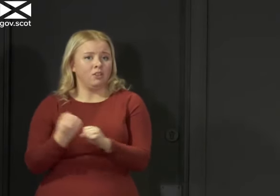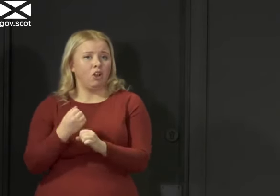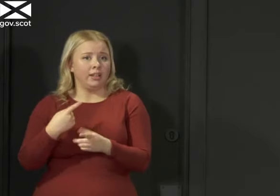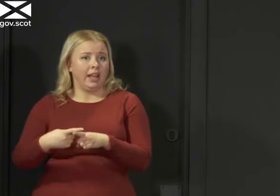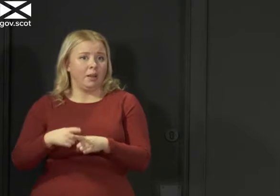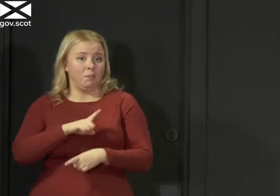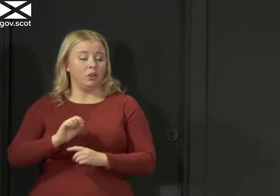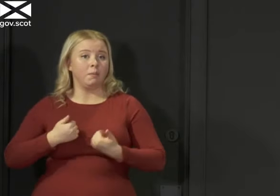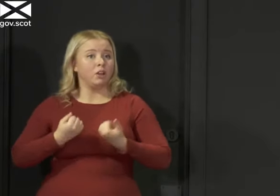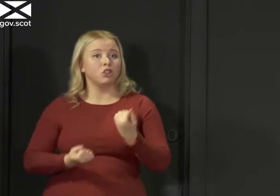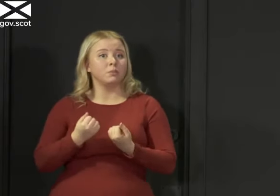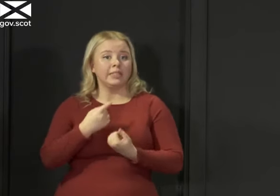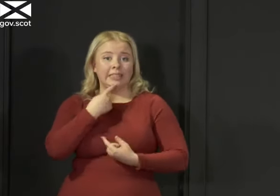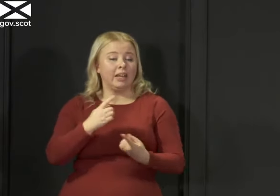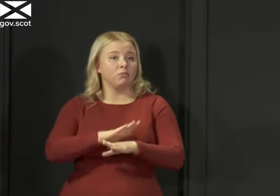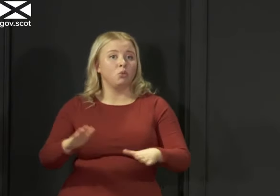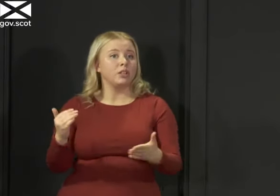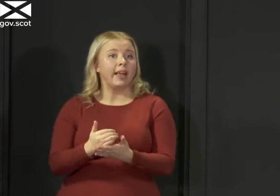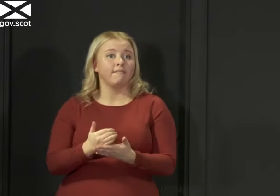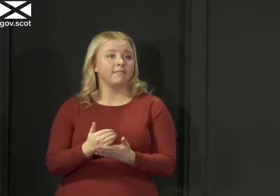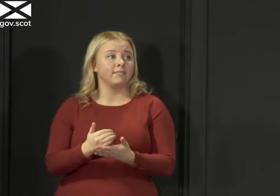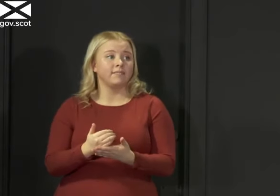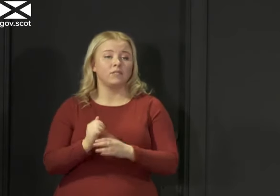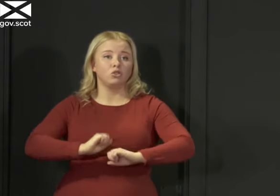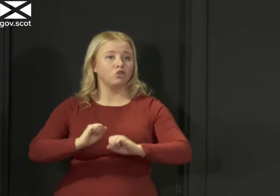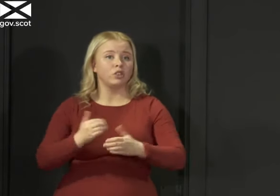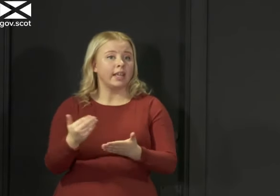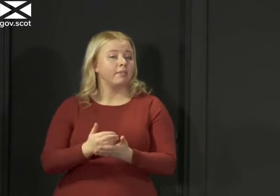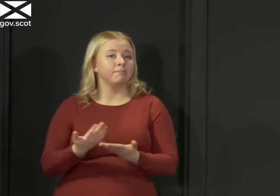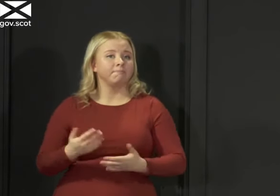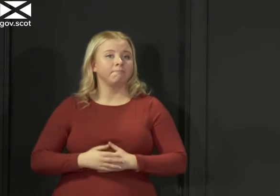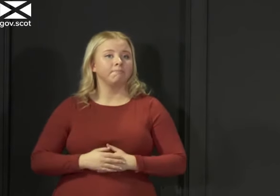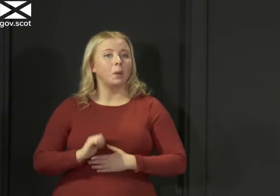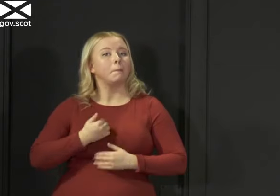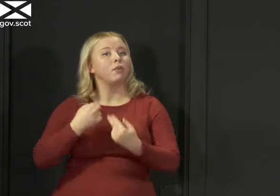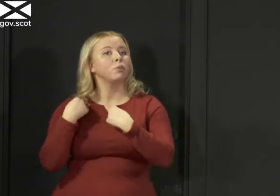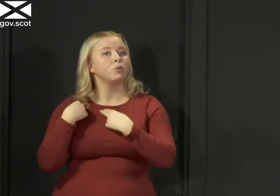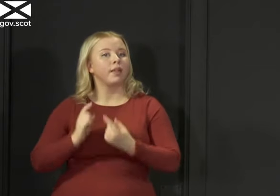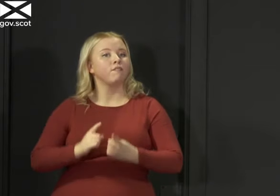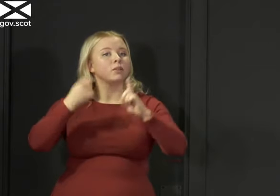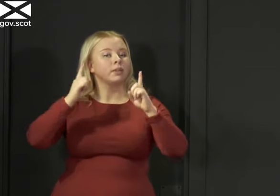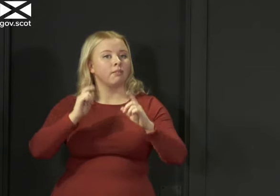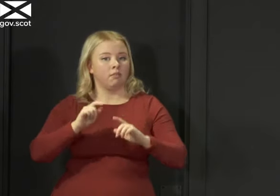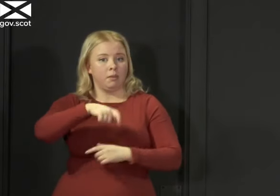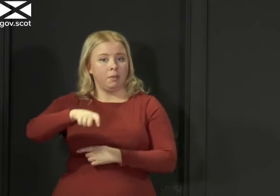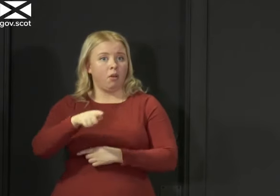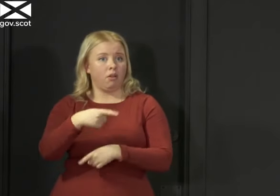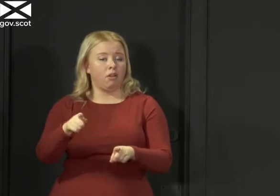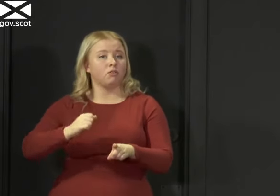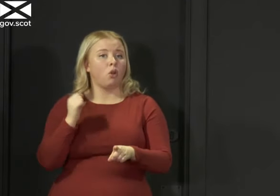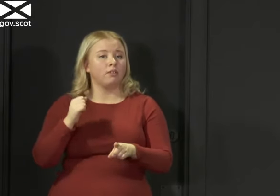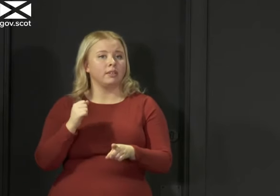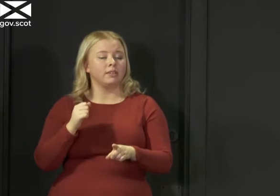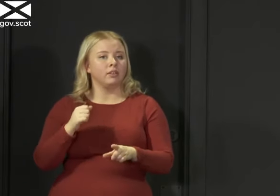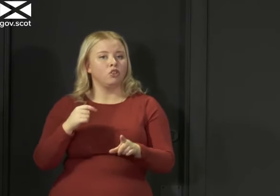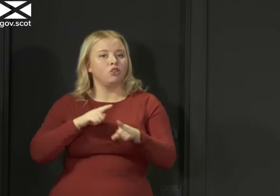judgement is that it's not safe to do them yet and ultimately my responsibility as First Minister is to the people of Scotland to make the best